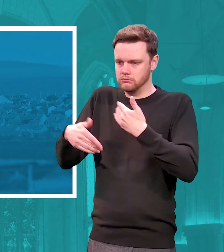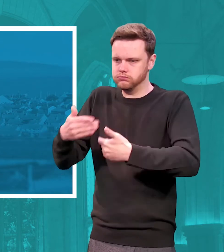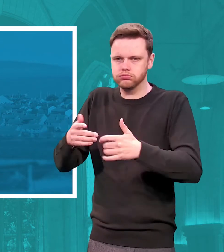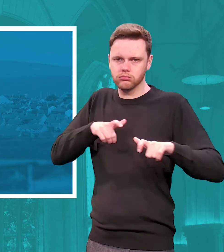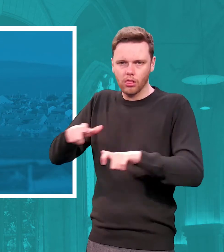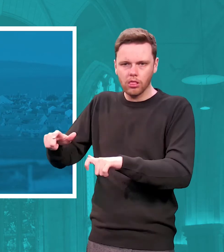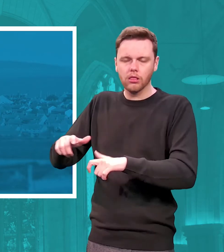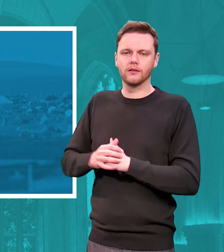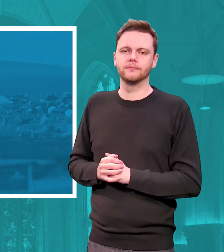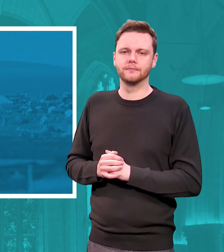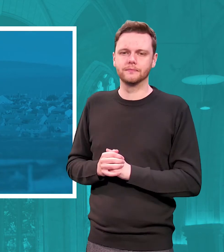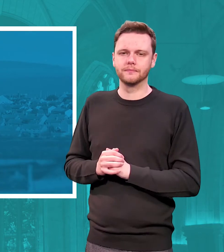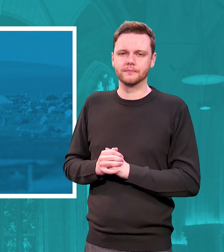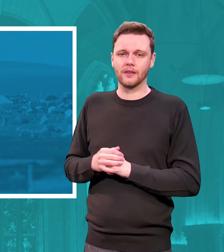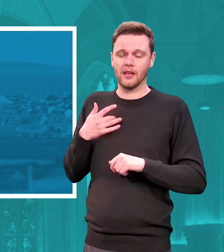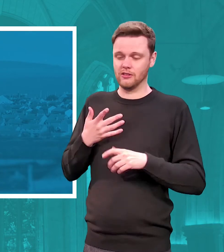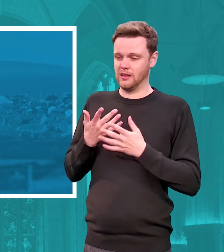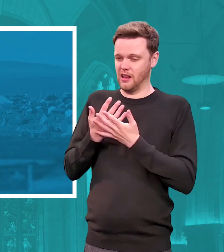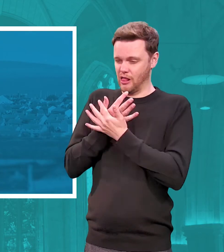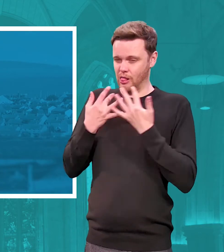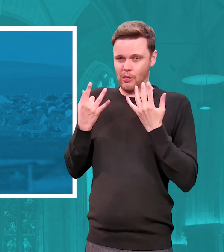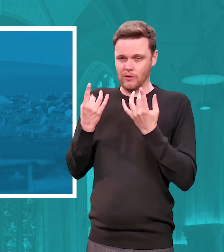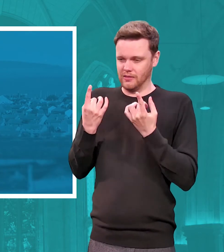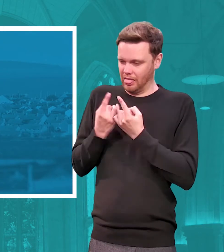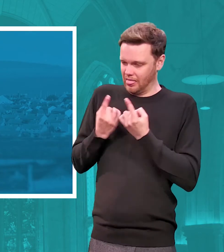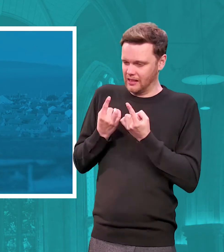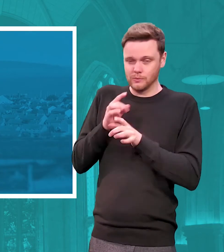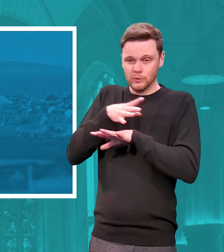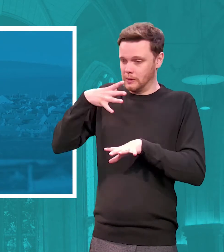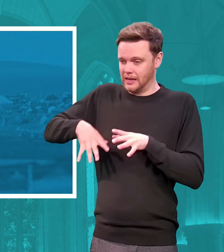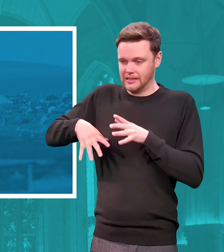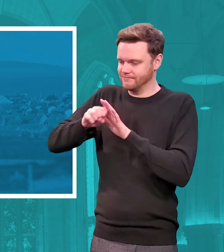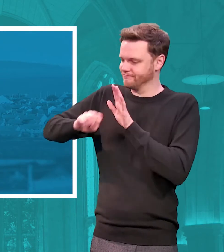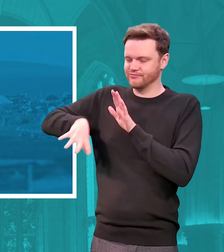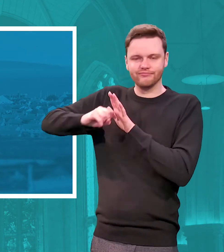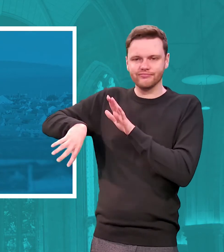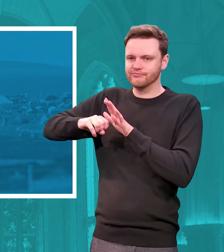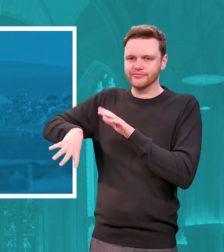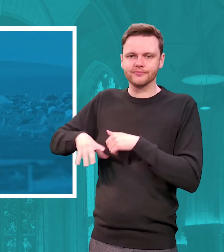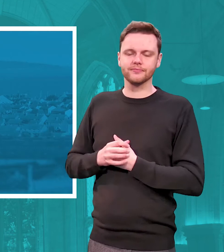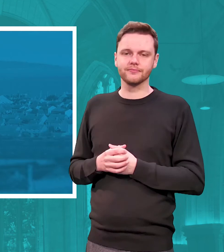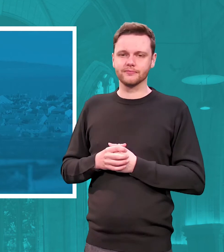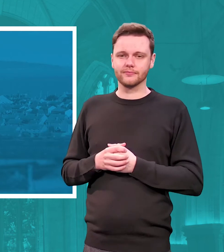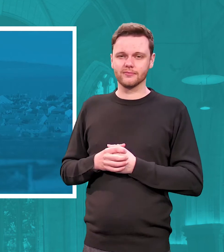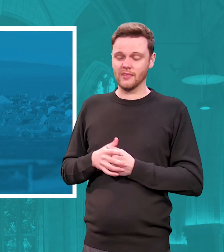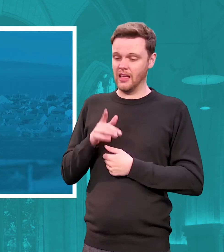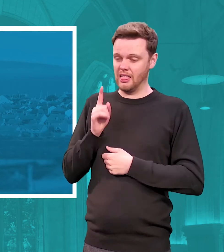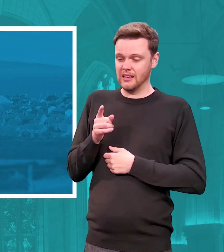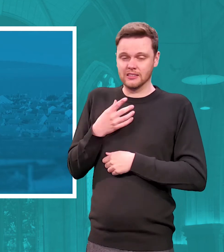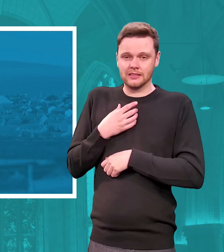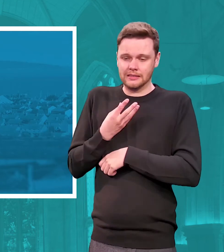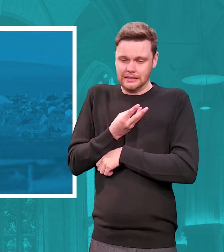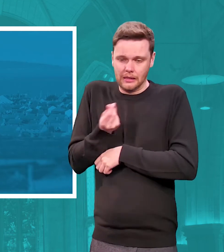and get rid of a lot of the baggage these are just some of the